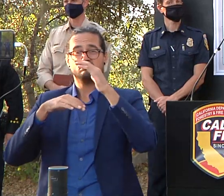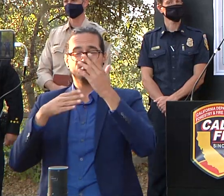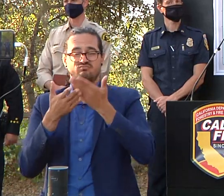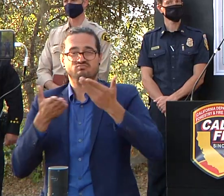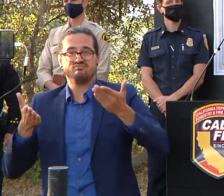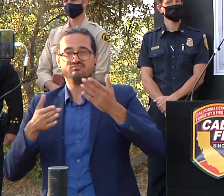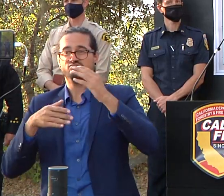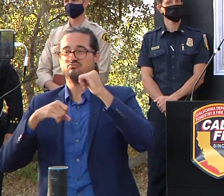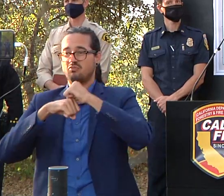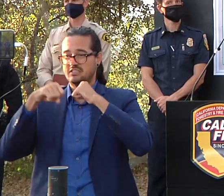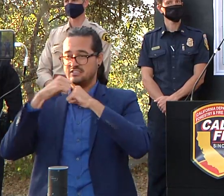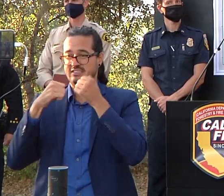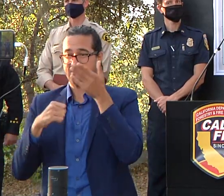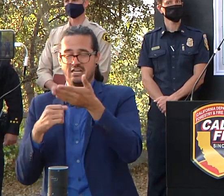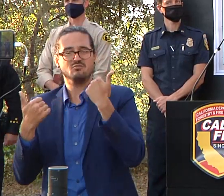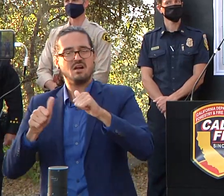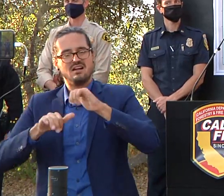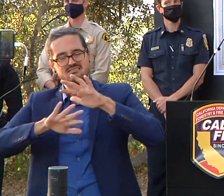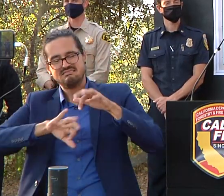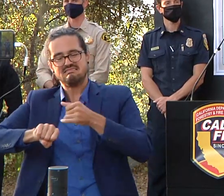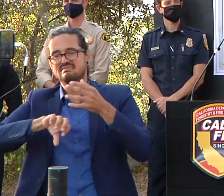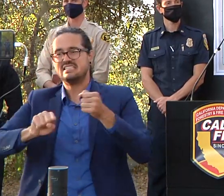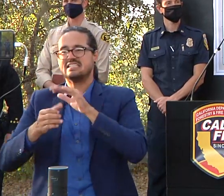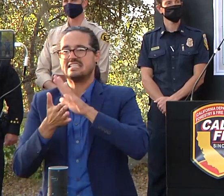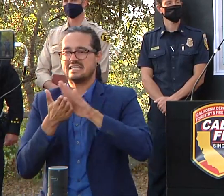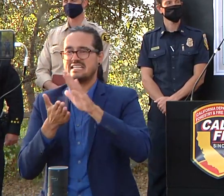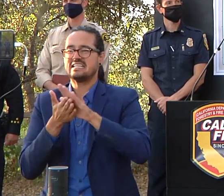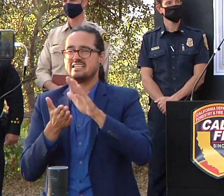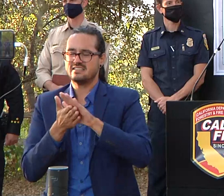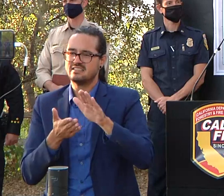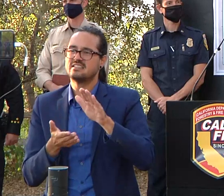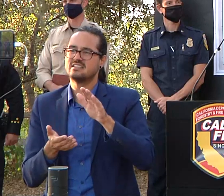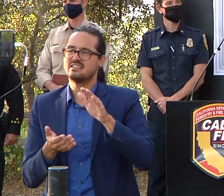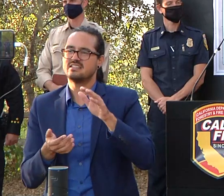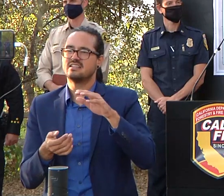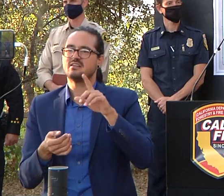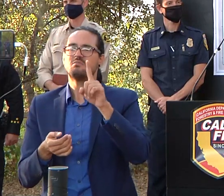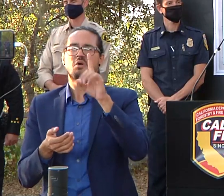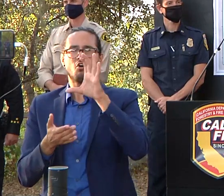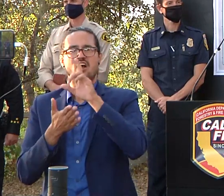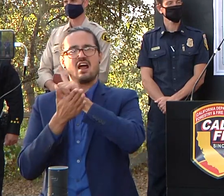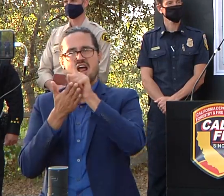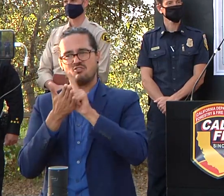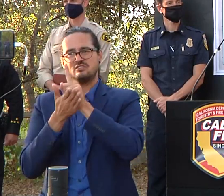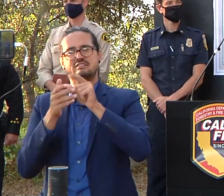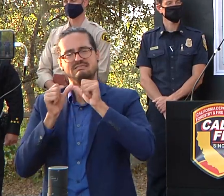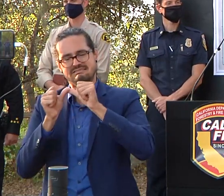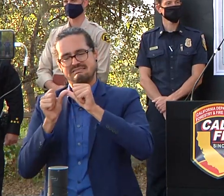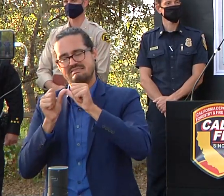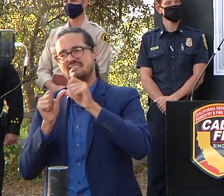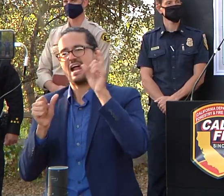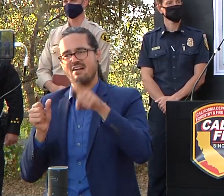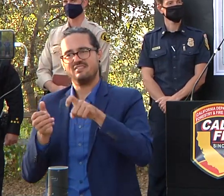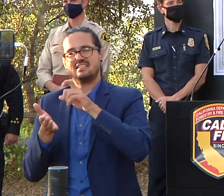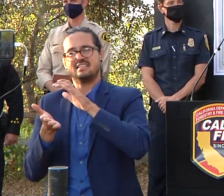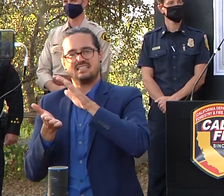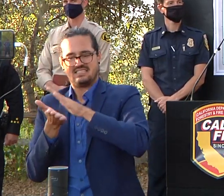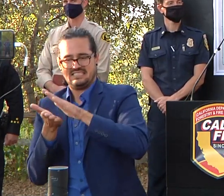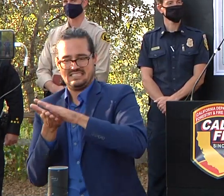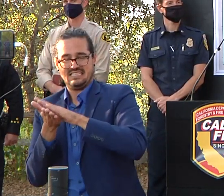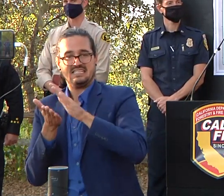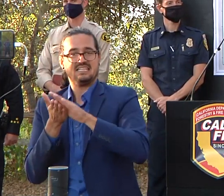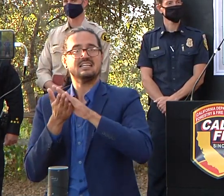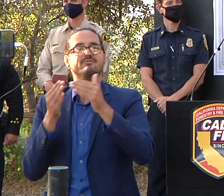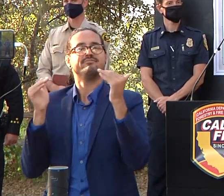so bear with us we're working diligently to make those roadways safe with all our cooperating agencies and our law enforcement